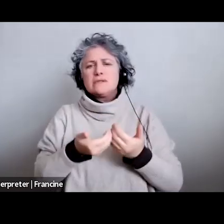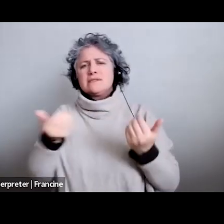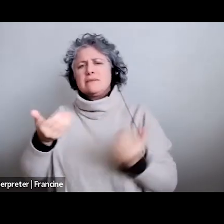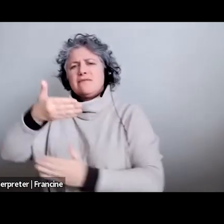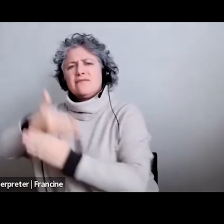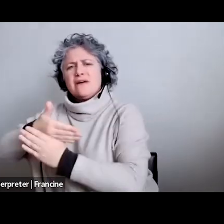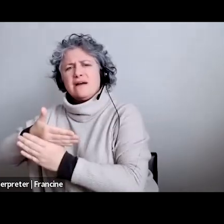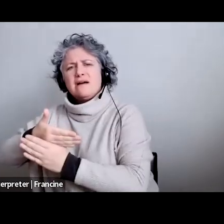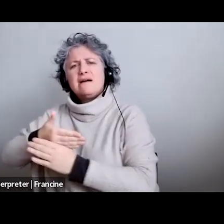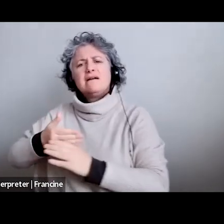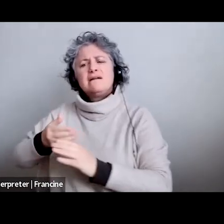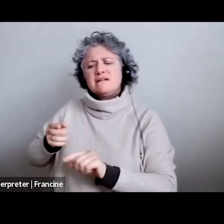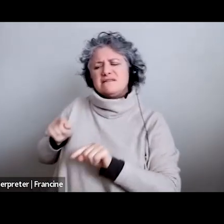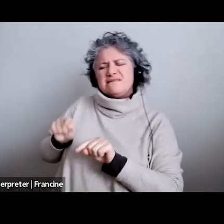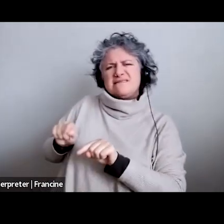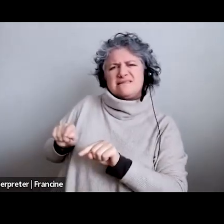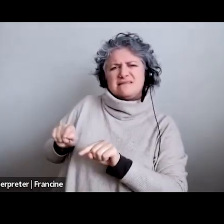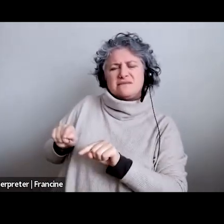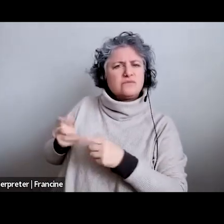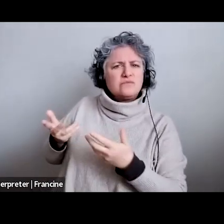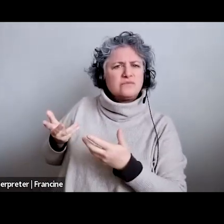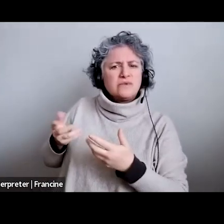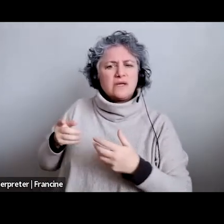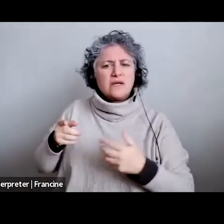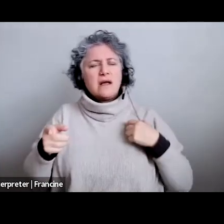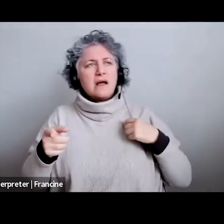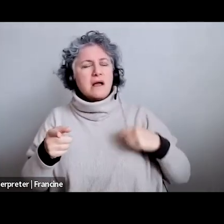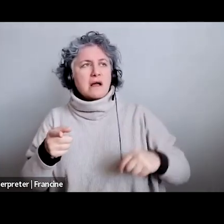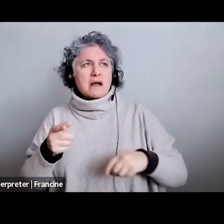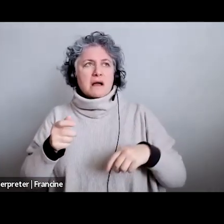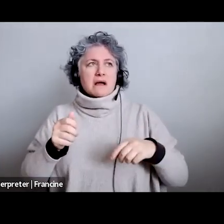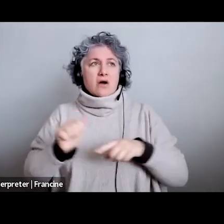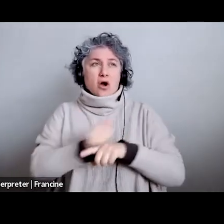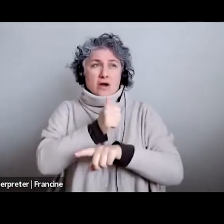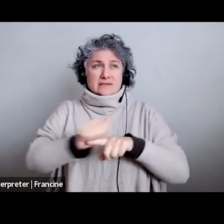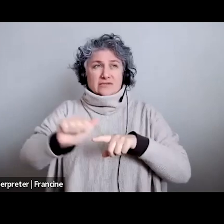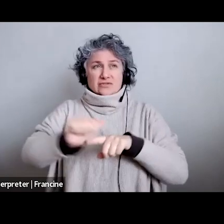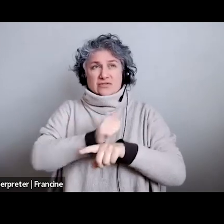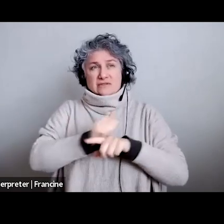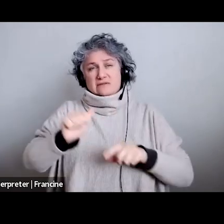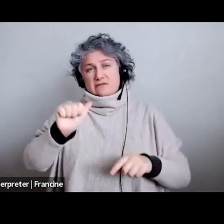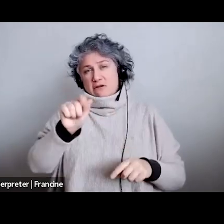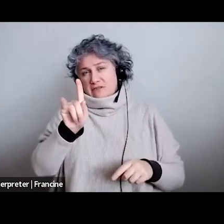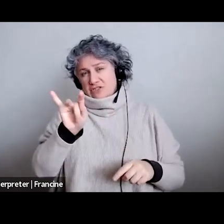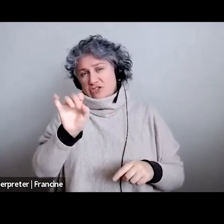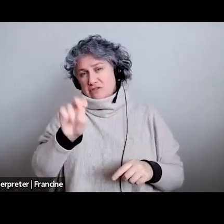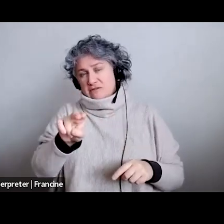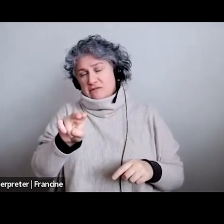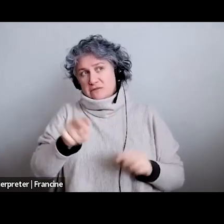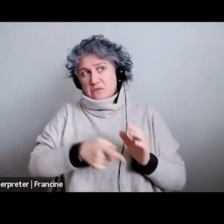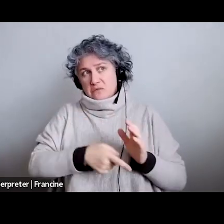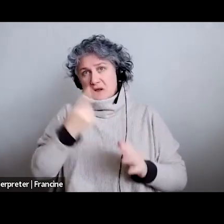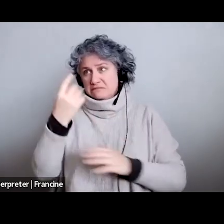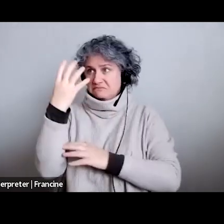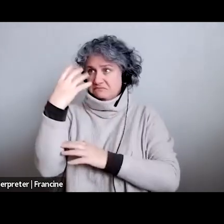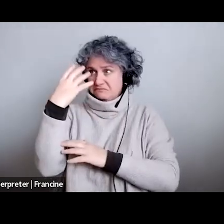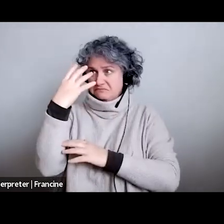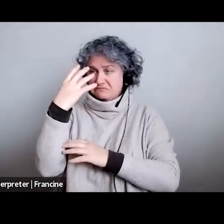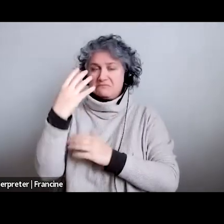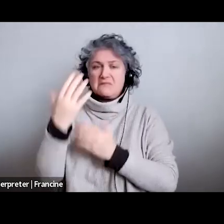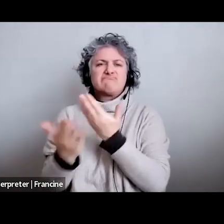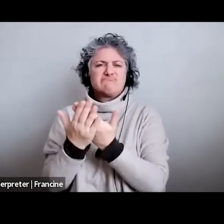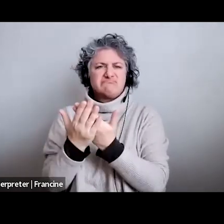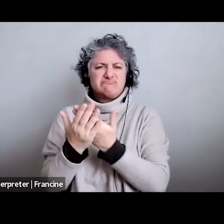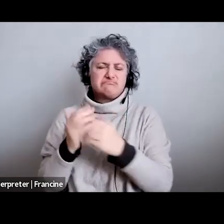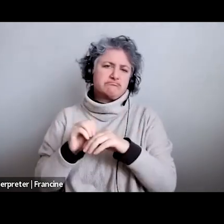i think if you were doing your audition once through then i would attach it and on to that same audition